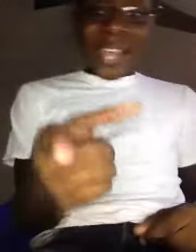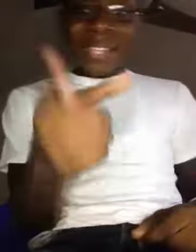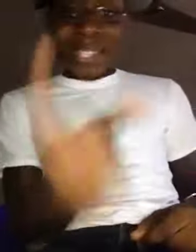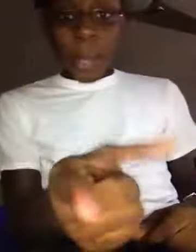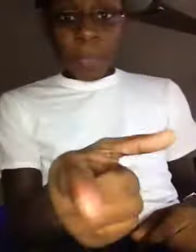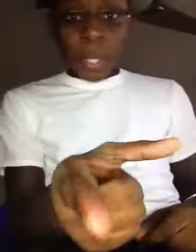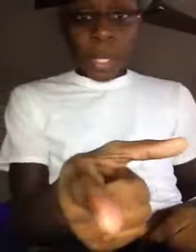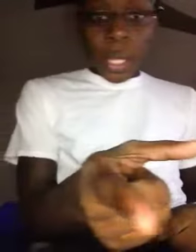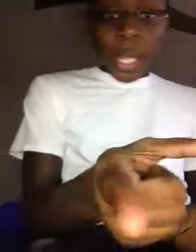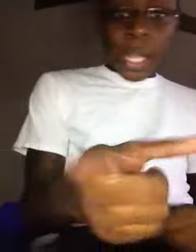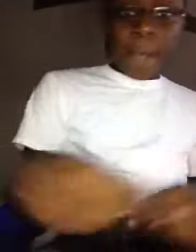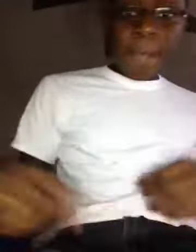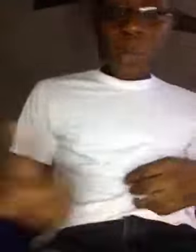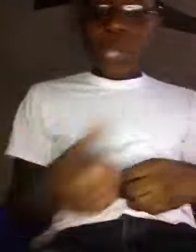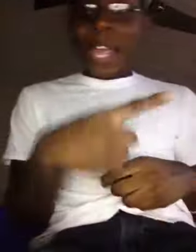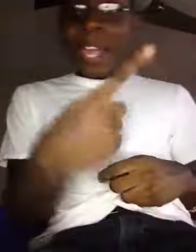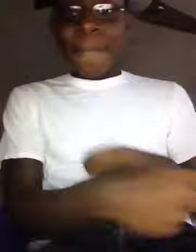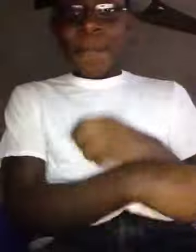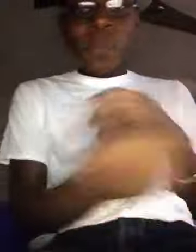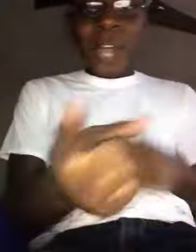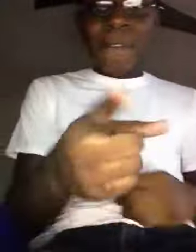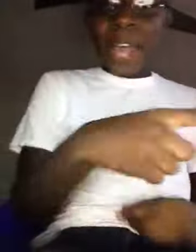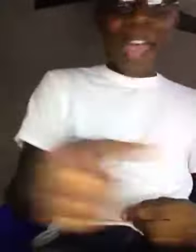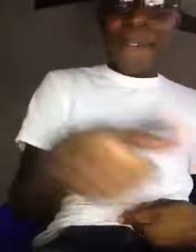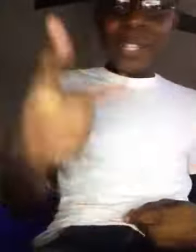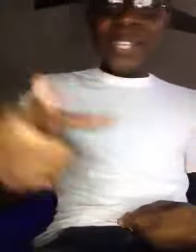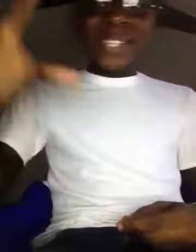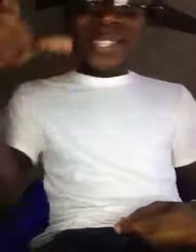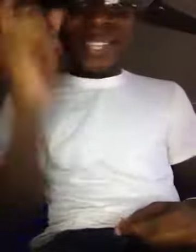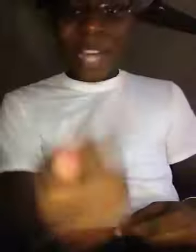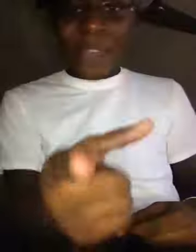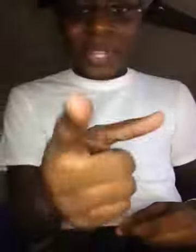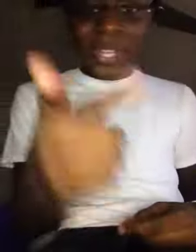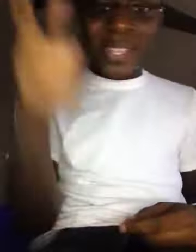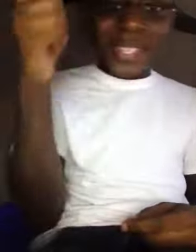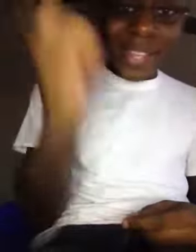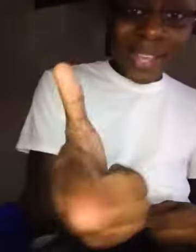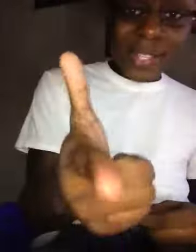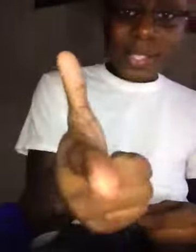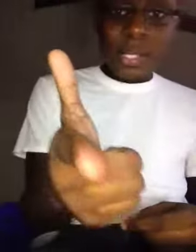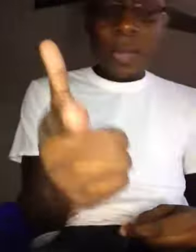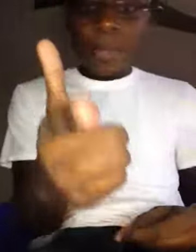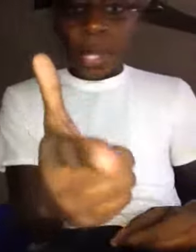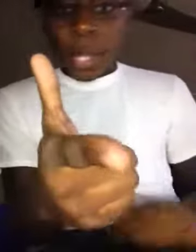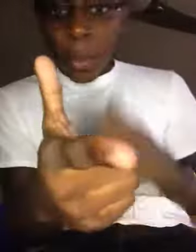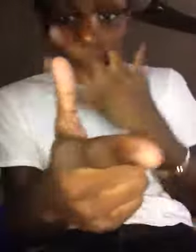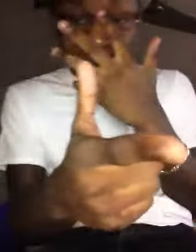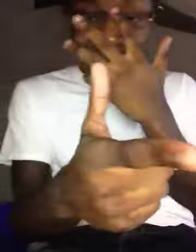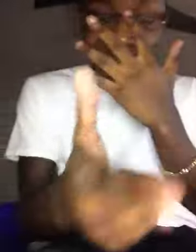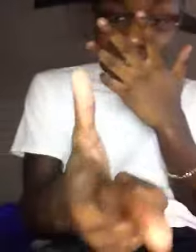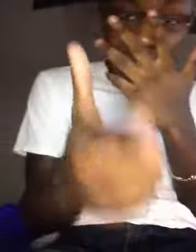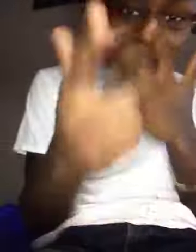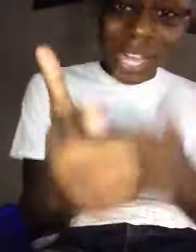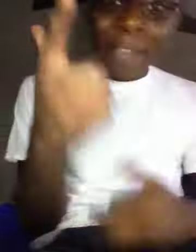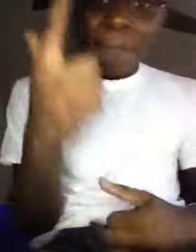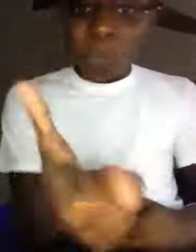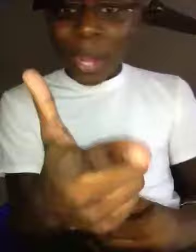something, if you never ever listen to nothing, listen to this, please get your life right,